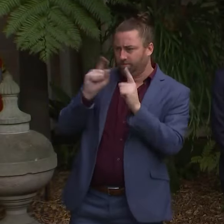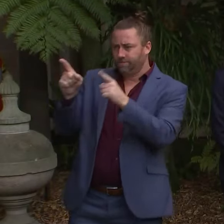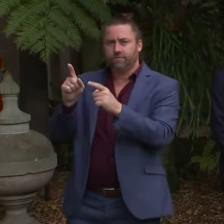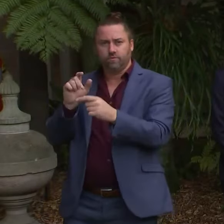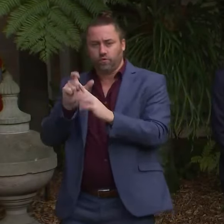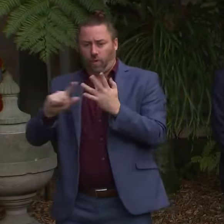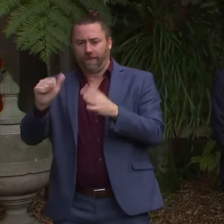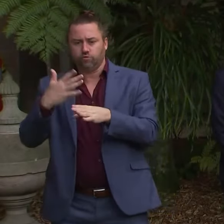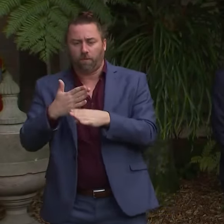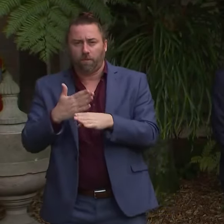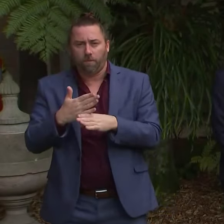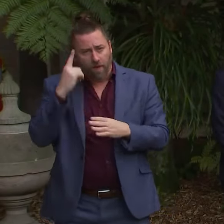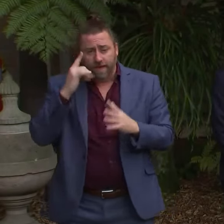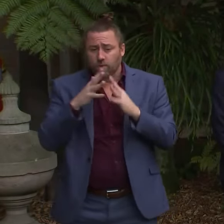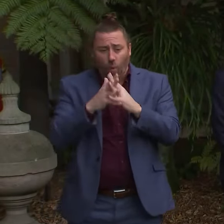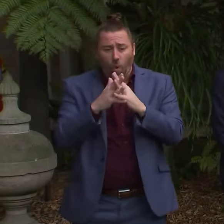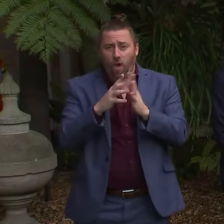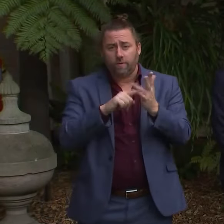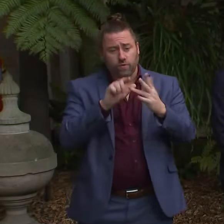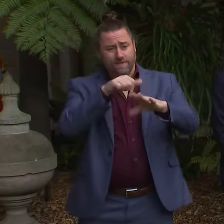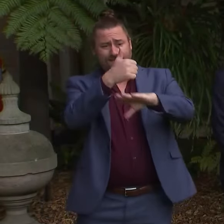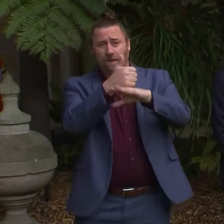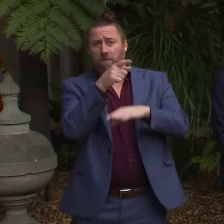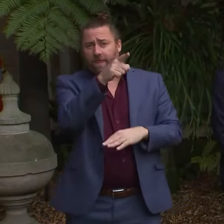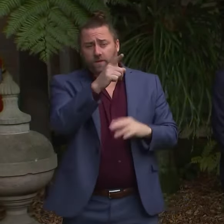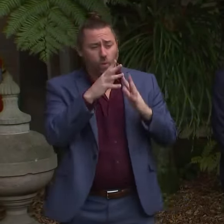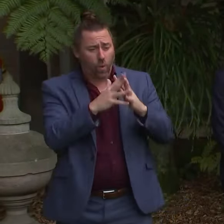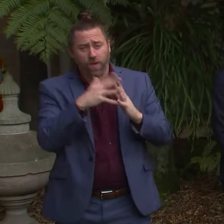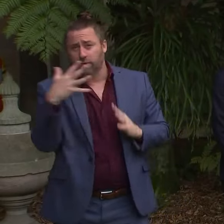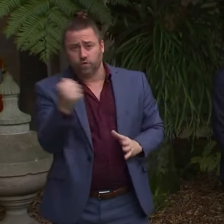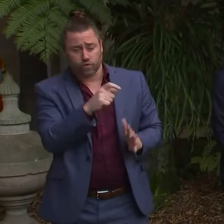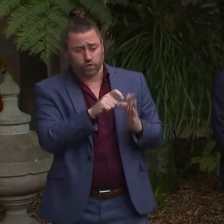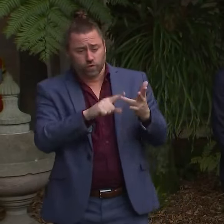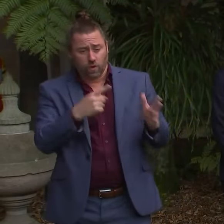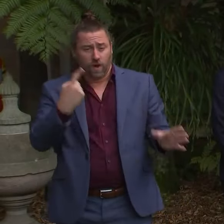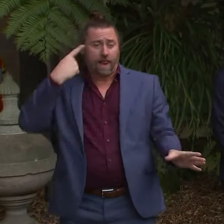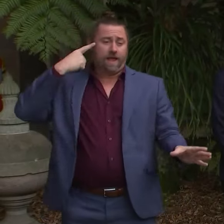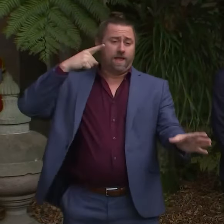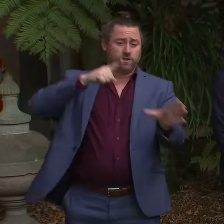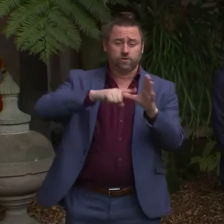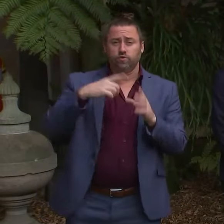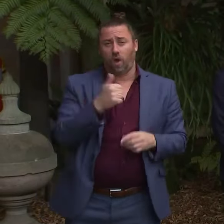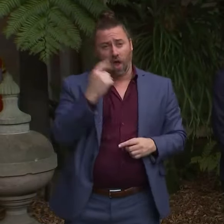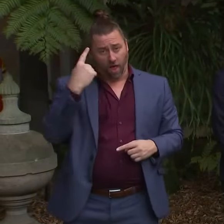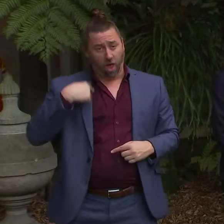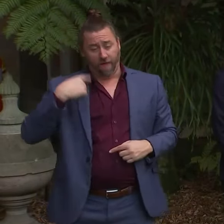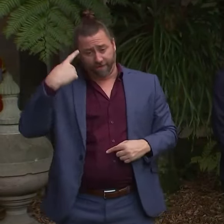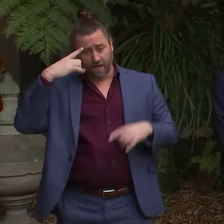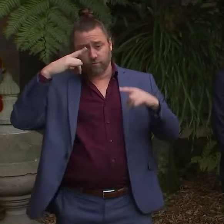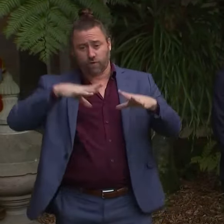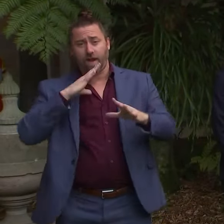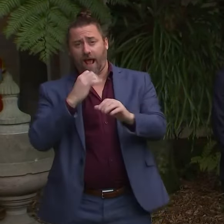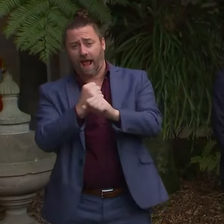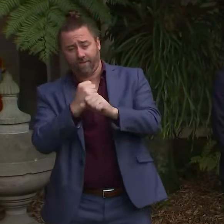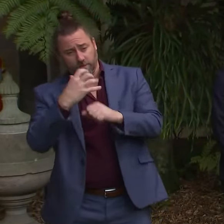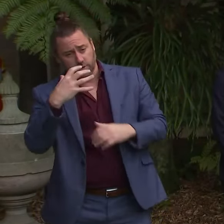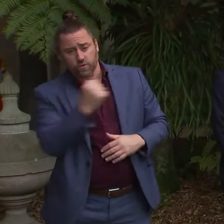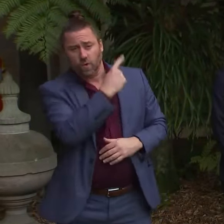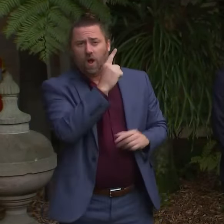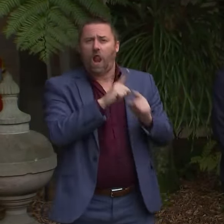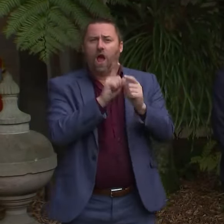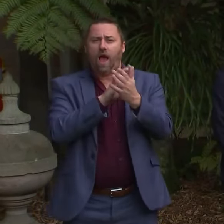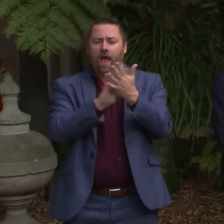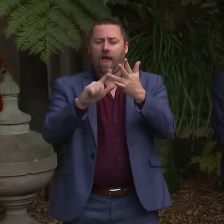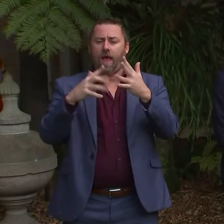investment because, you know, it should have been done more than 12 months ago. The Commonwealth should have stumped up, as they did with Howard